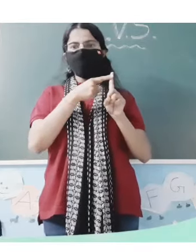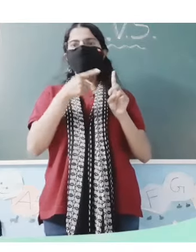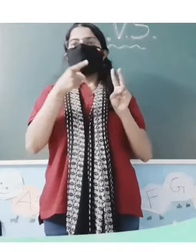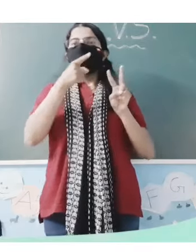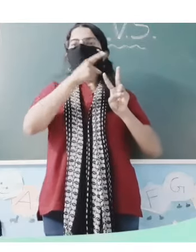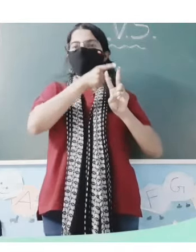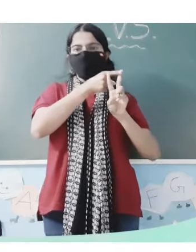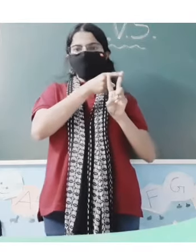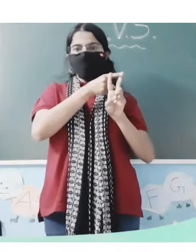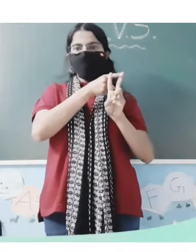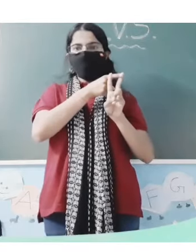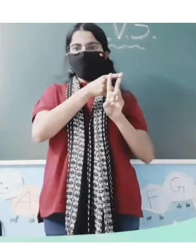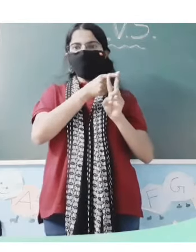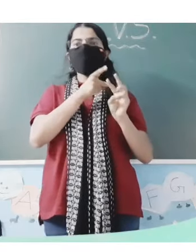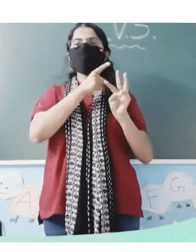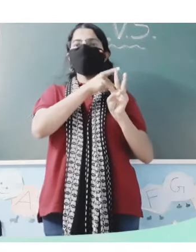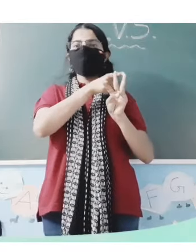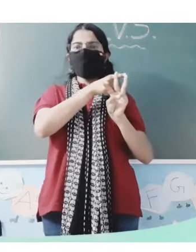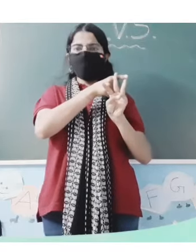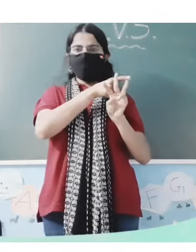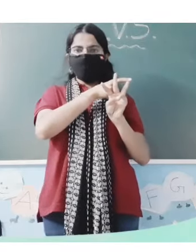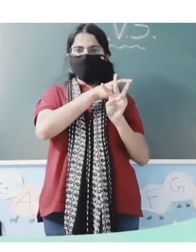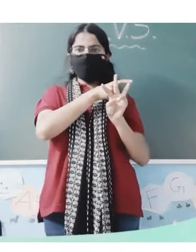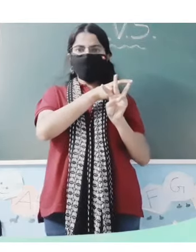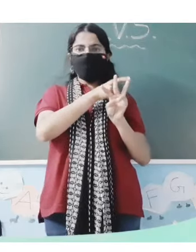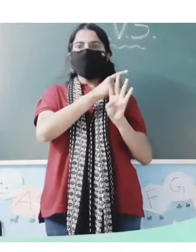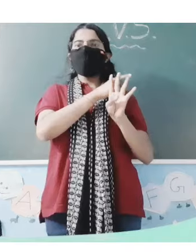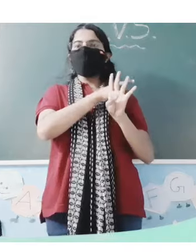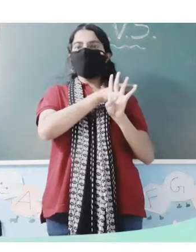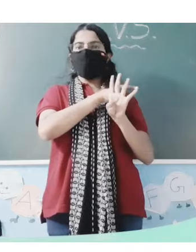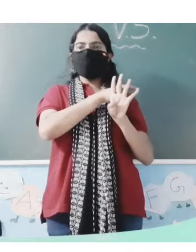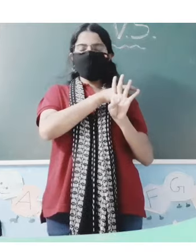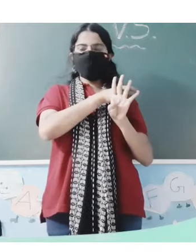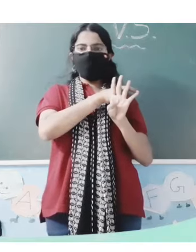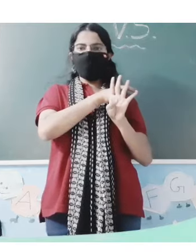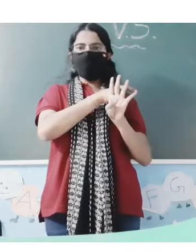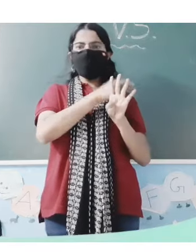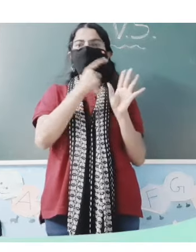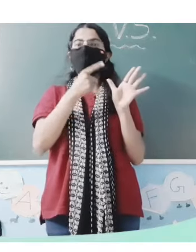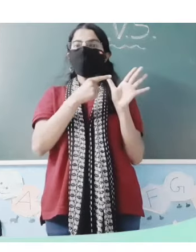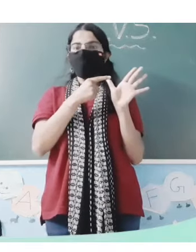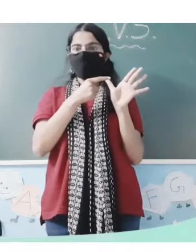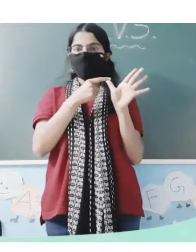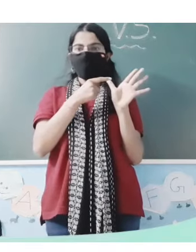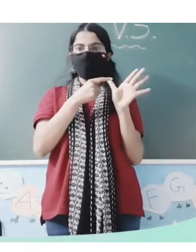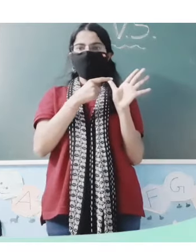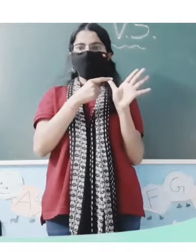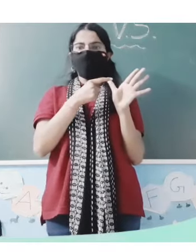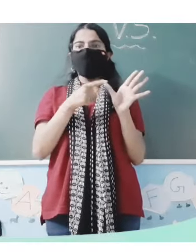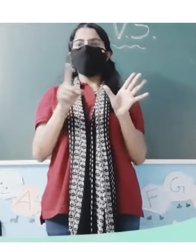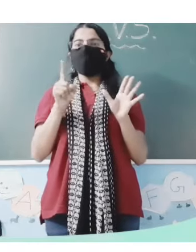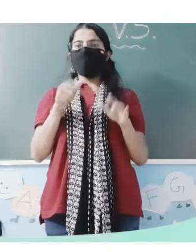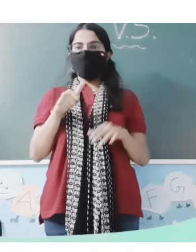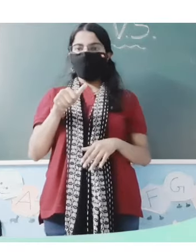Monday, Tuesday, Wednesday, Thursday, Friday,